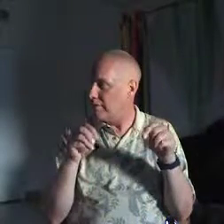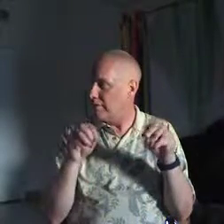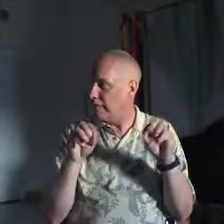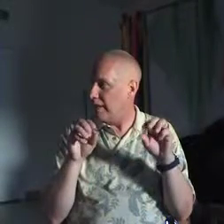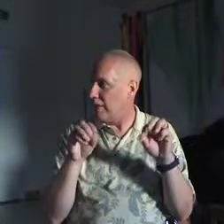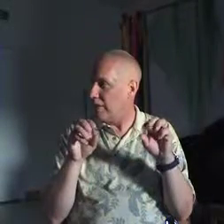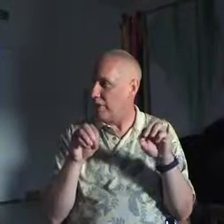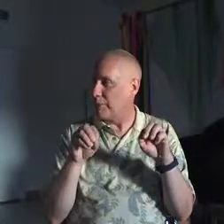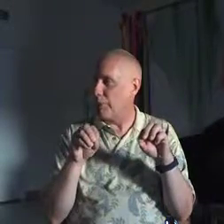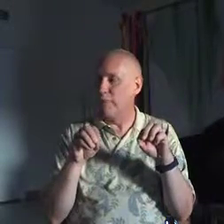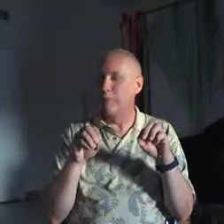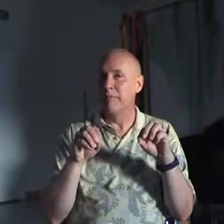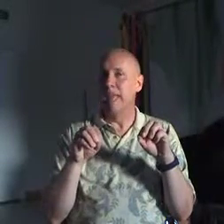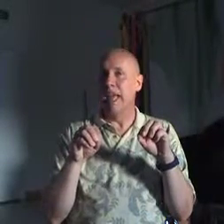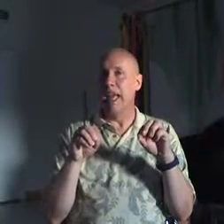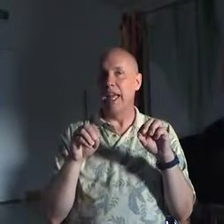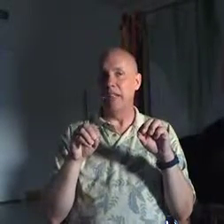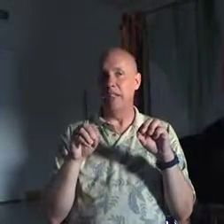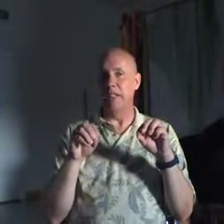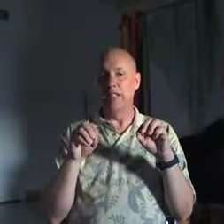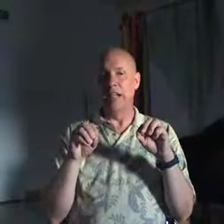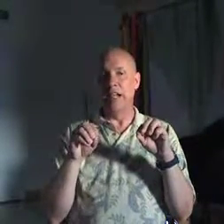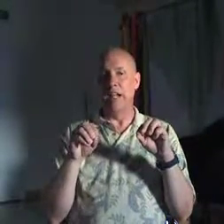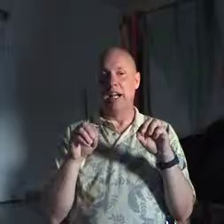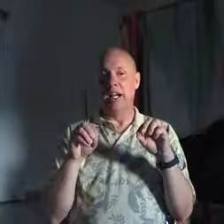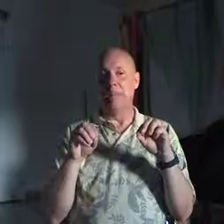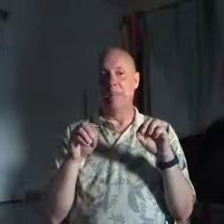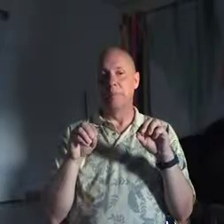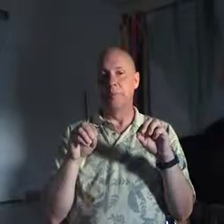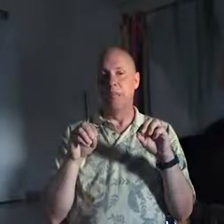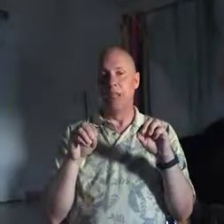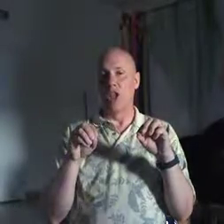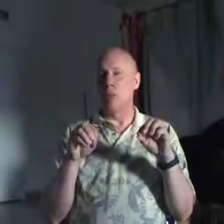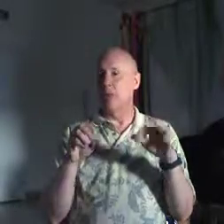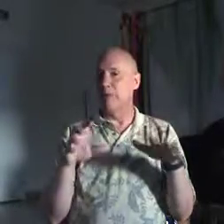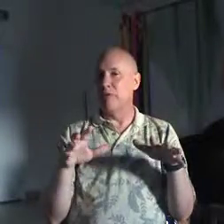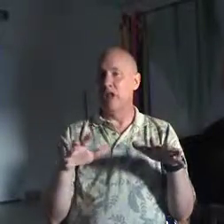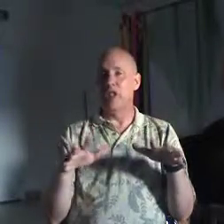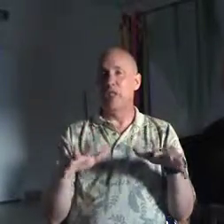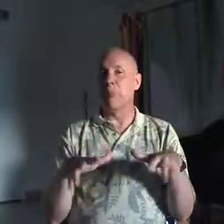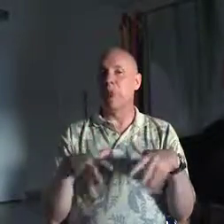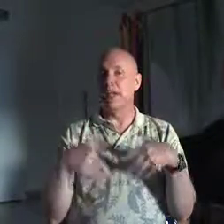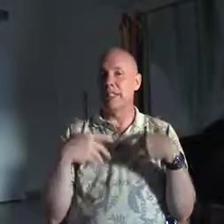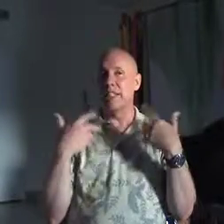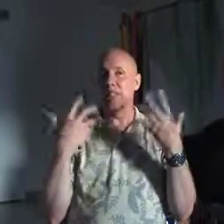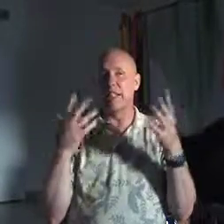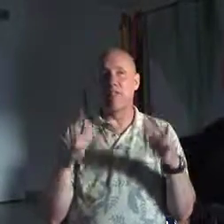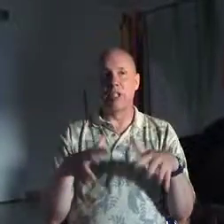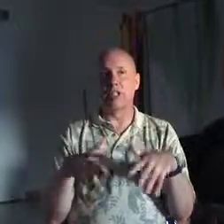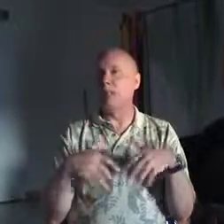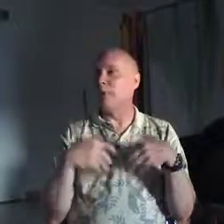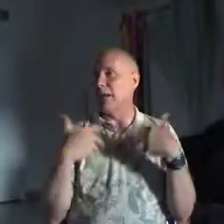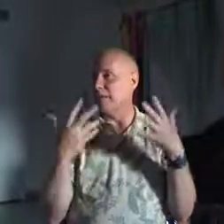Yeah, very small. And there were some very surprising discoveries that were made.